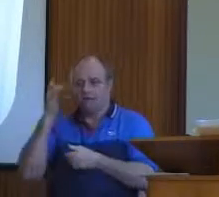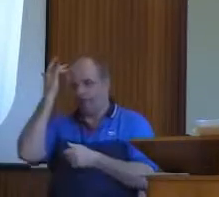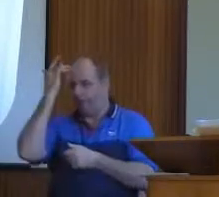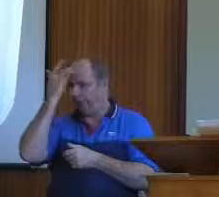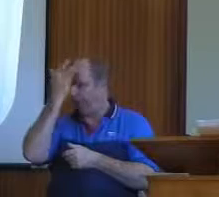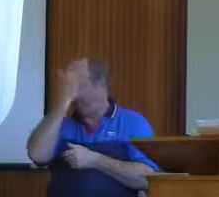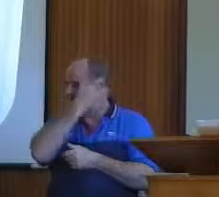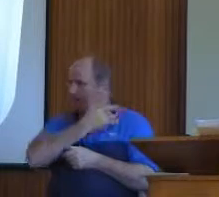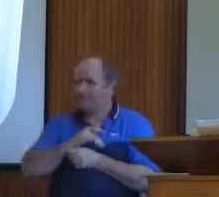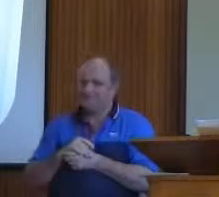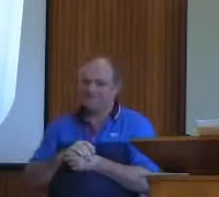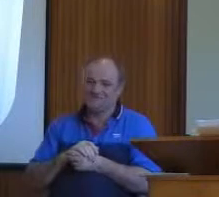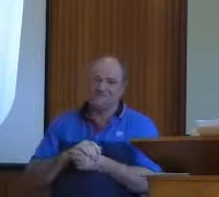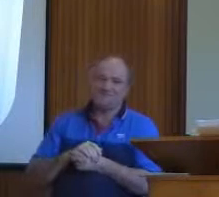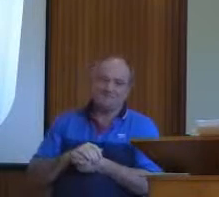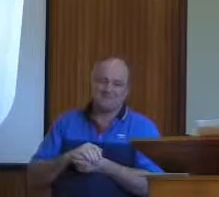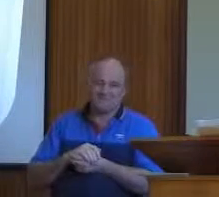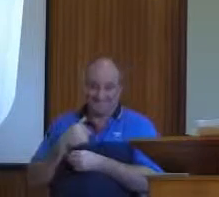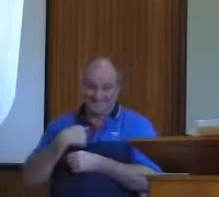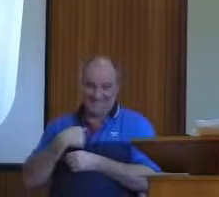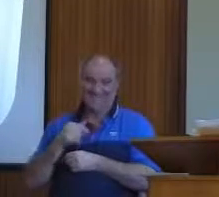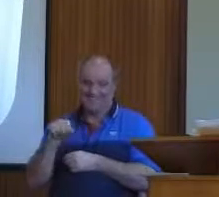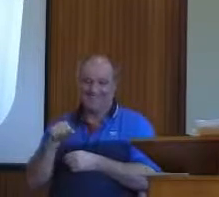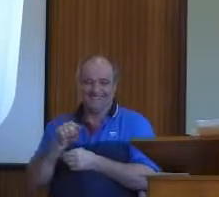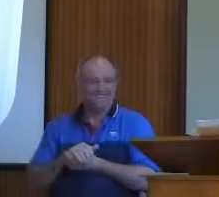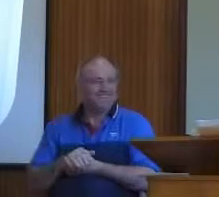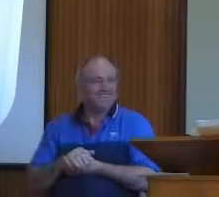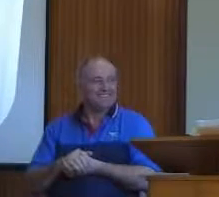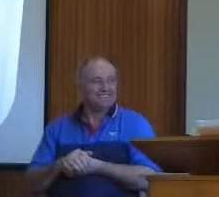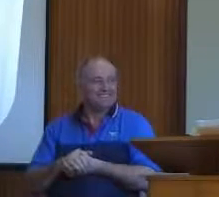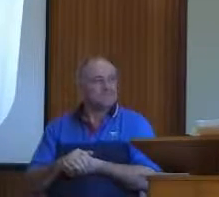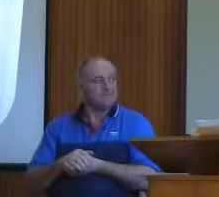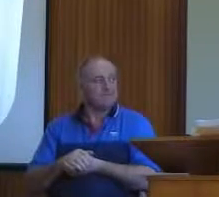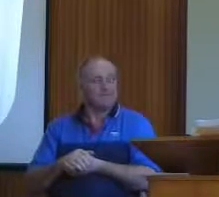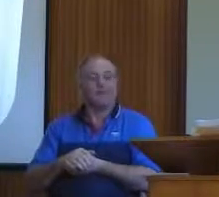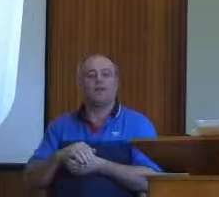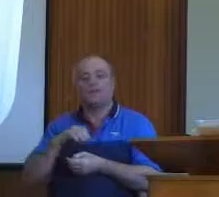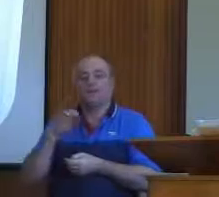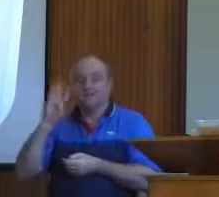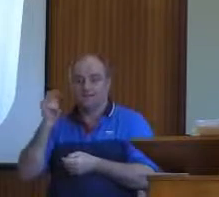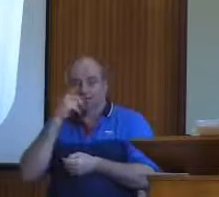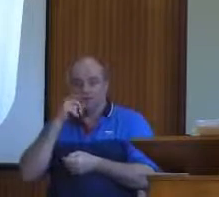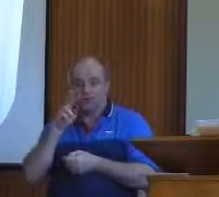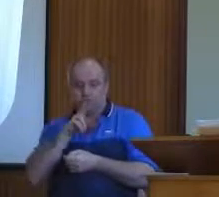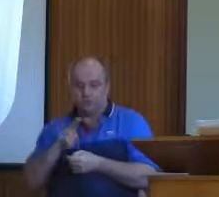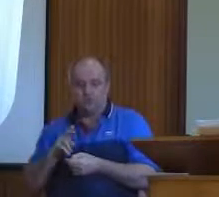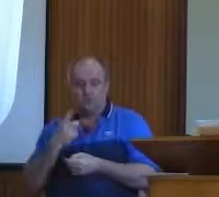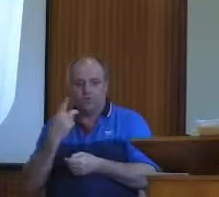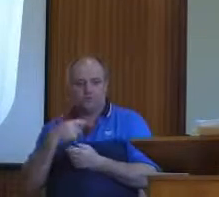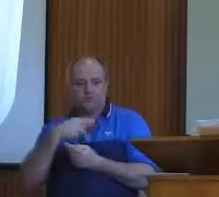page of scripture once and know it. And all I ever got in his exam papers, he didn't bother to say what he